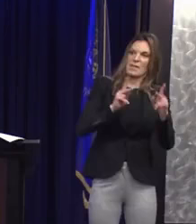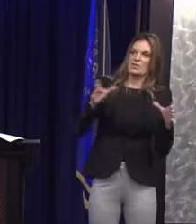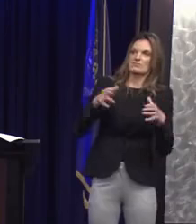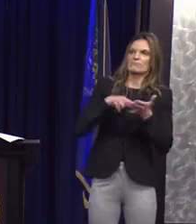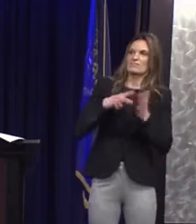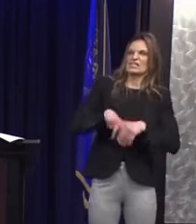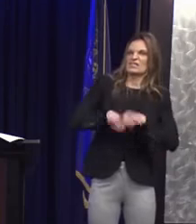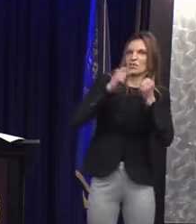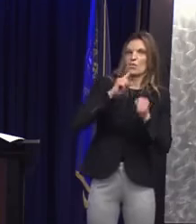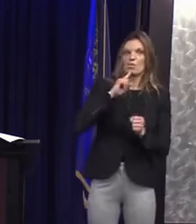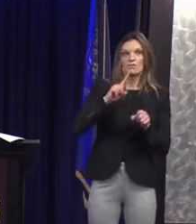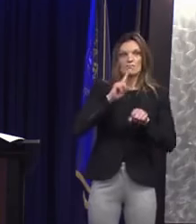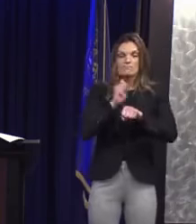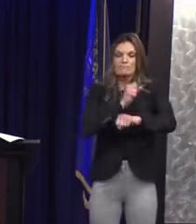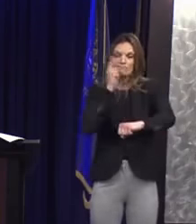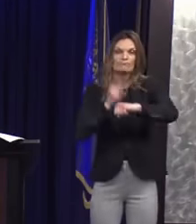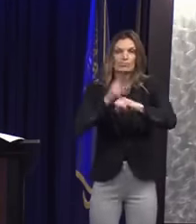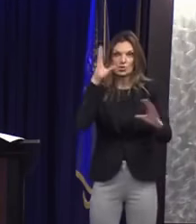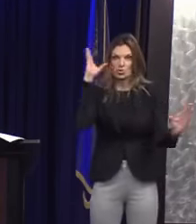criminal penalty.